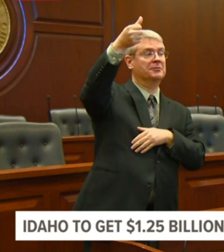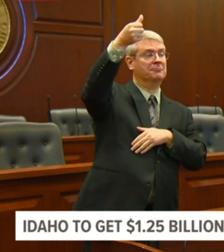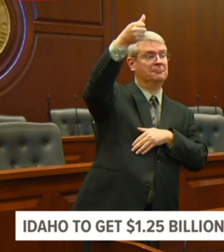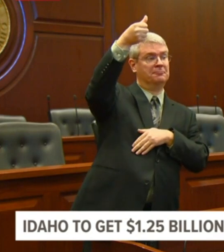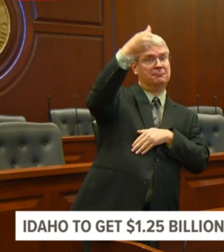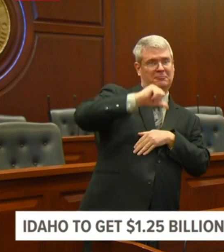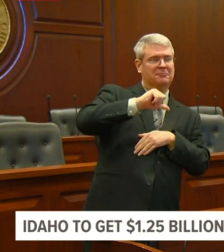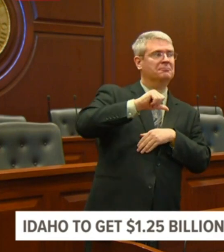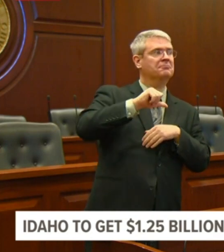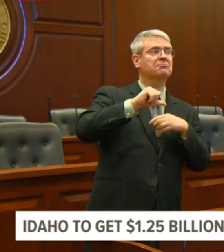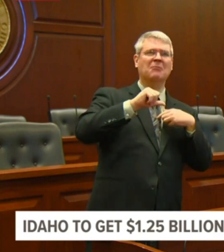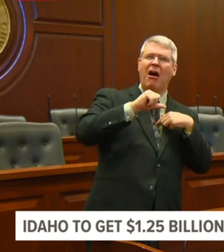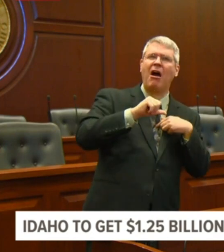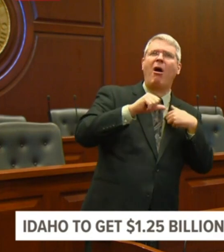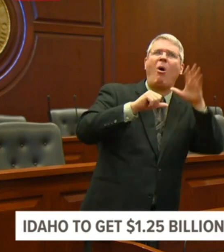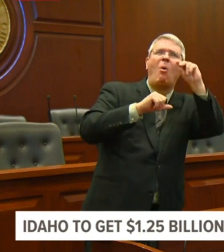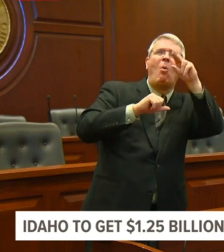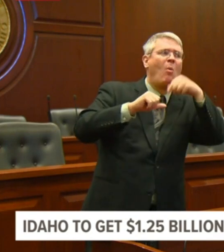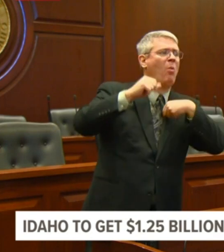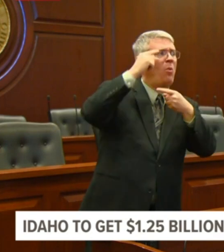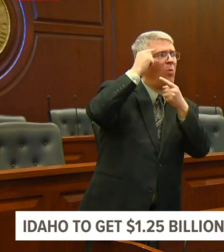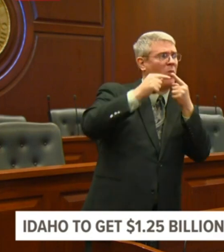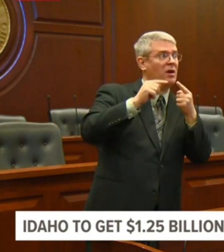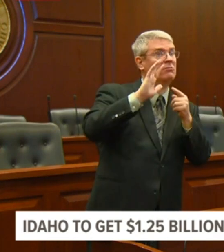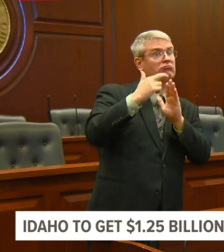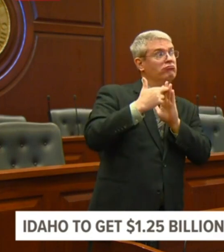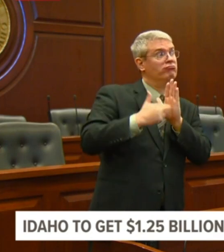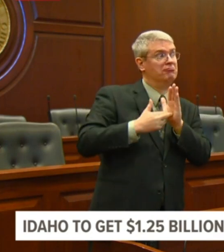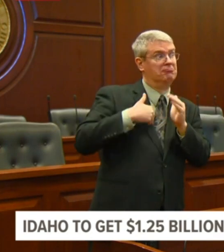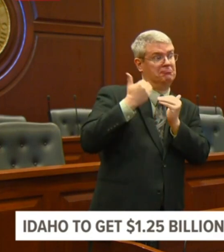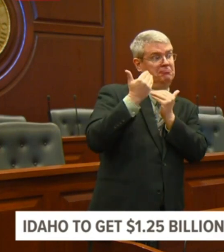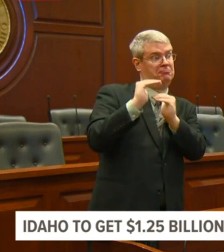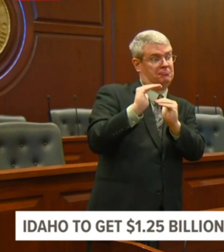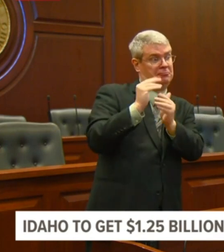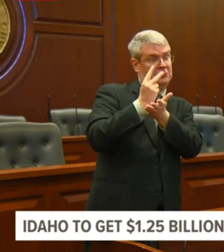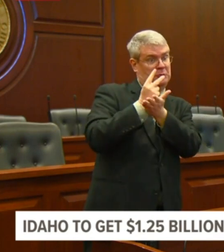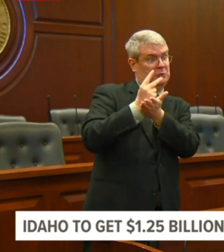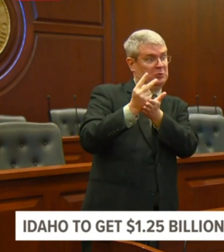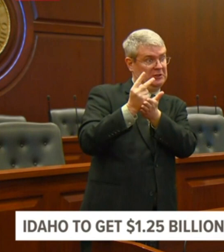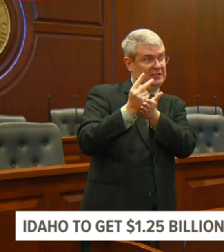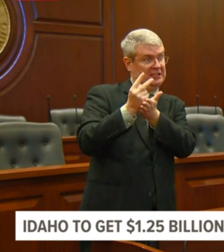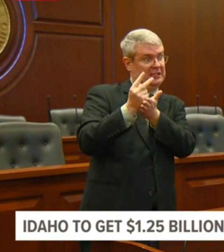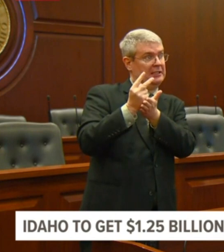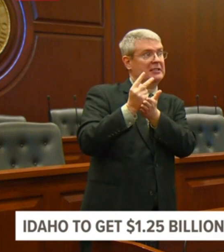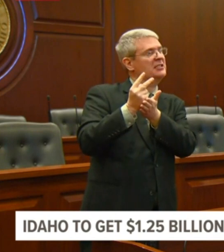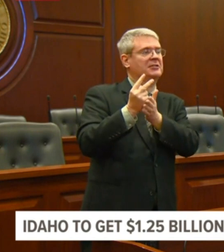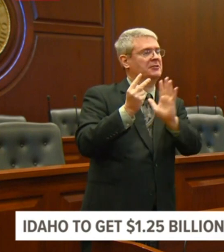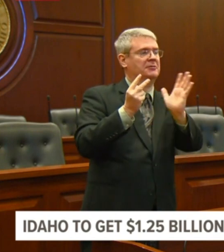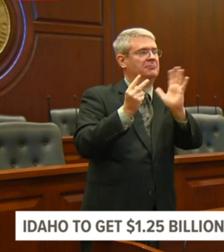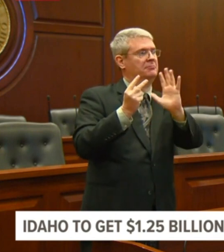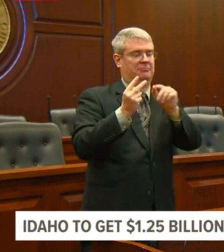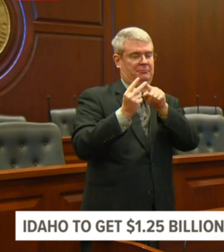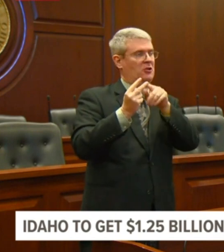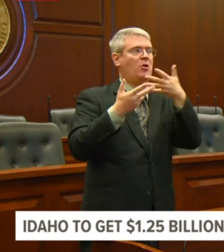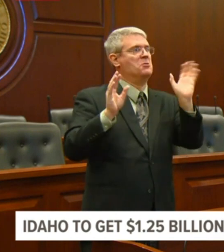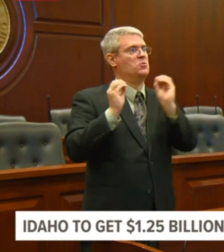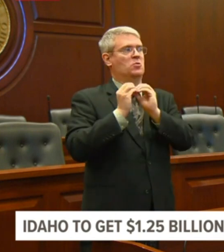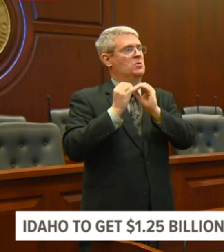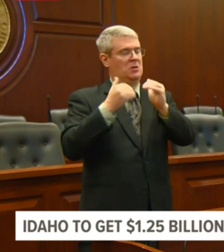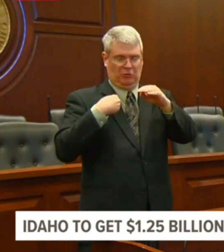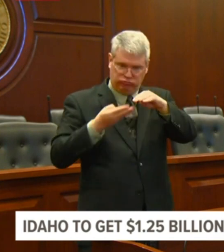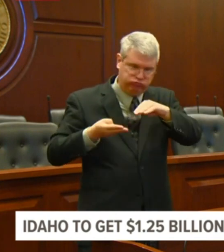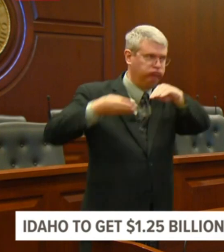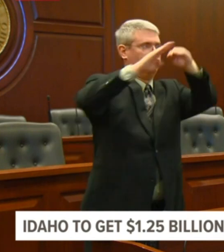quarterly unemployment tax will not be charged when their employers are laid off due to